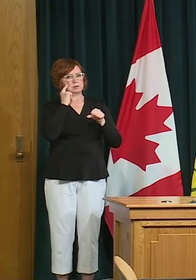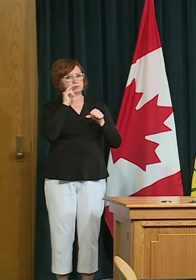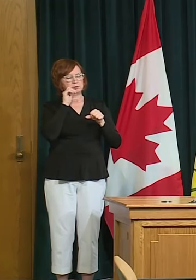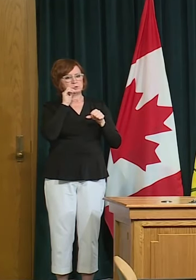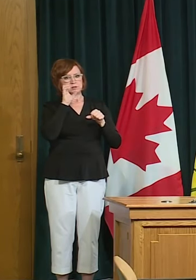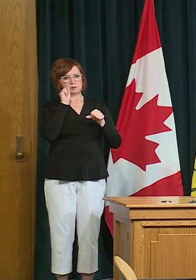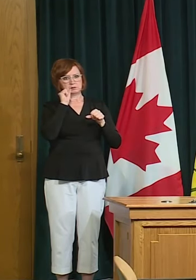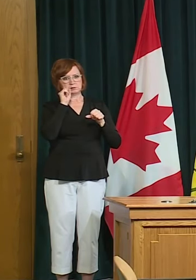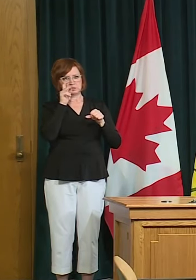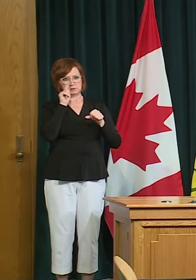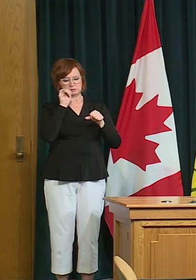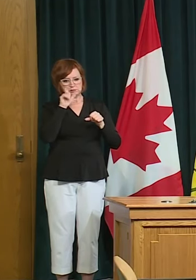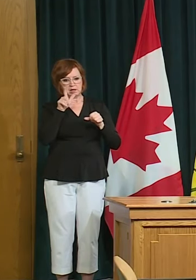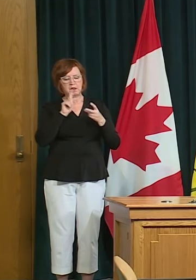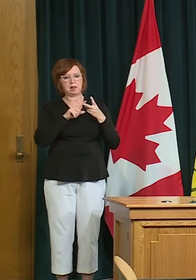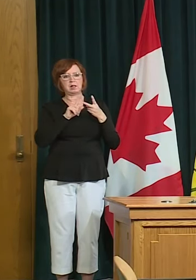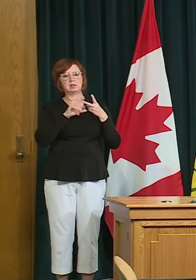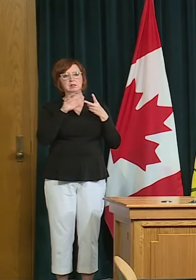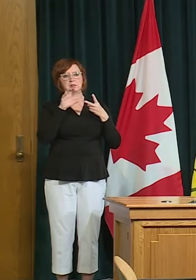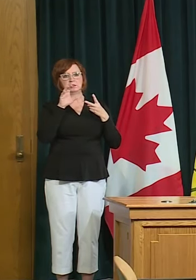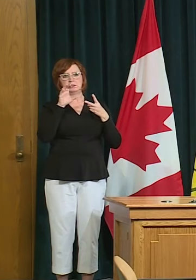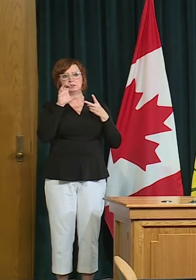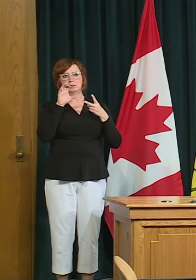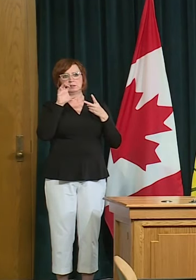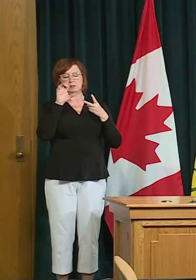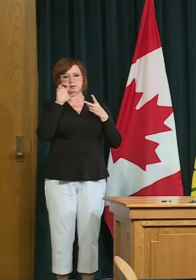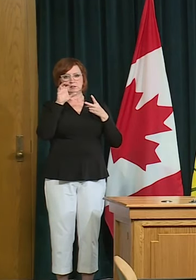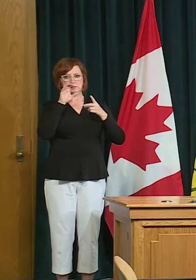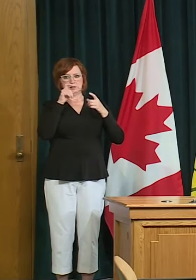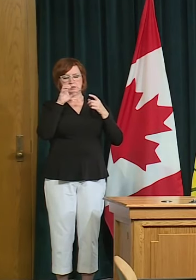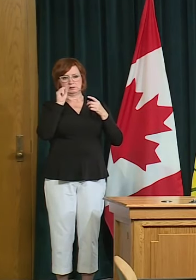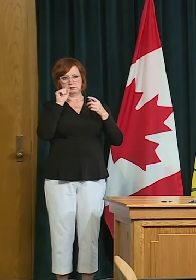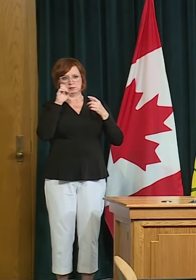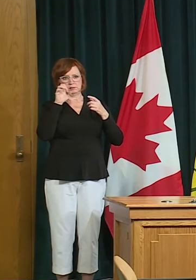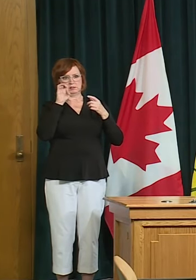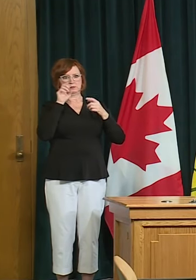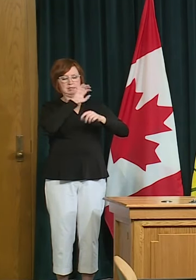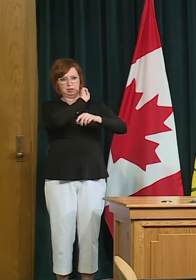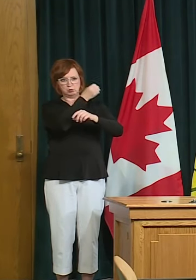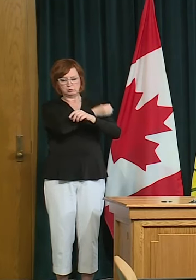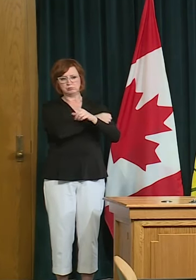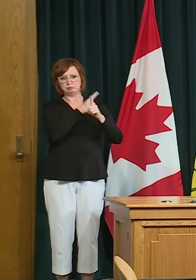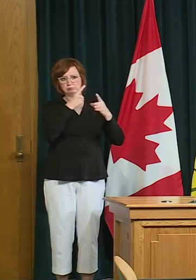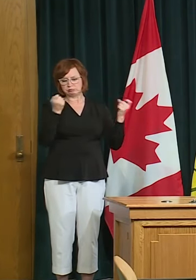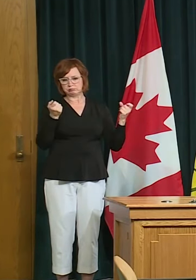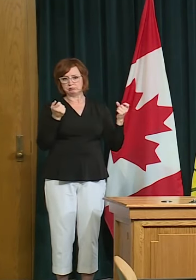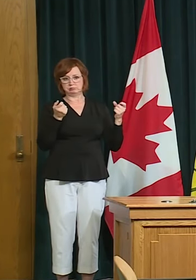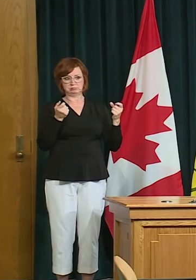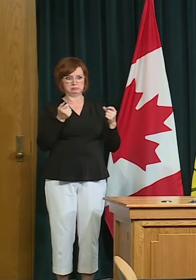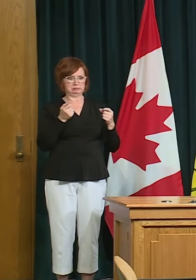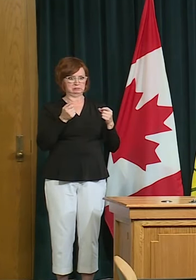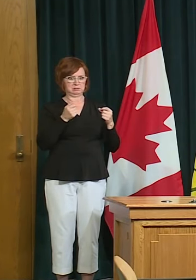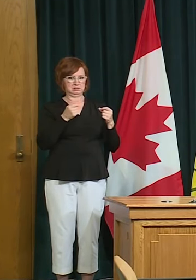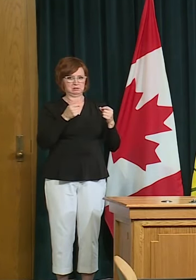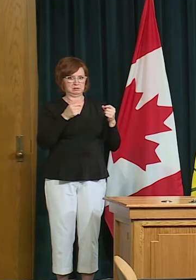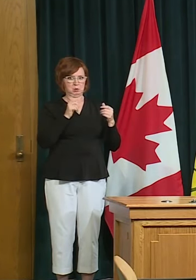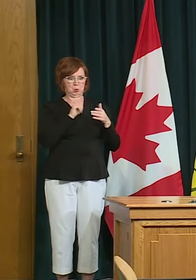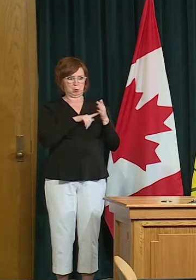from home versus working in an office should they stay in if they can should their employers keep them home yeah so again you know